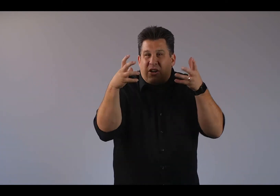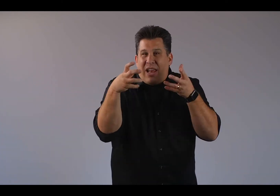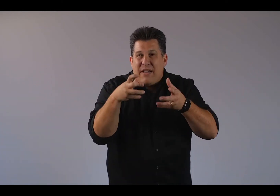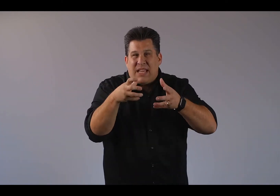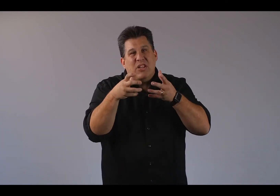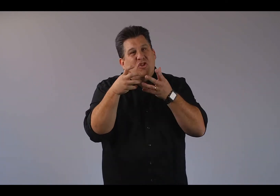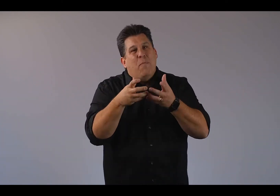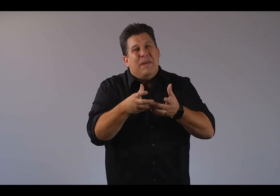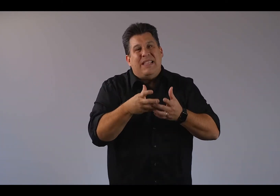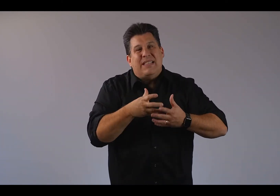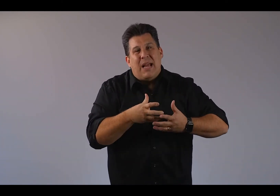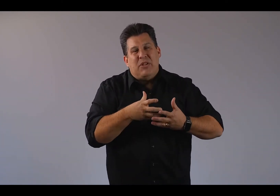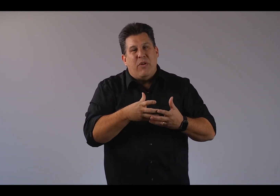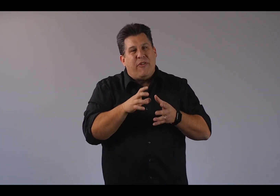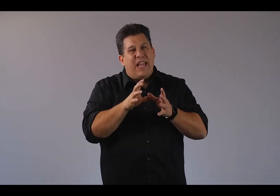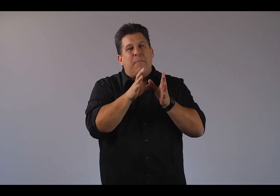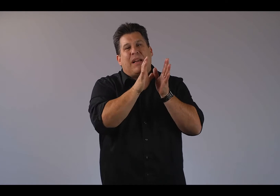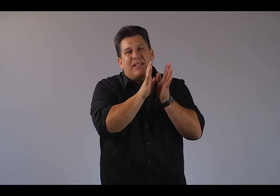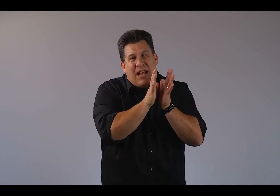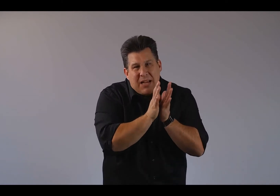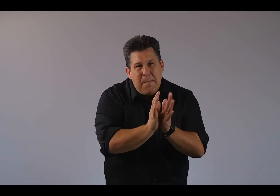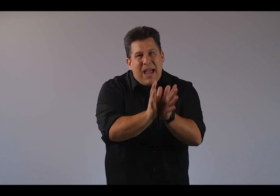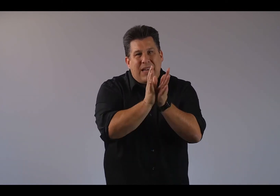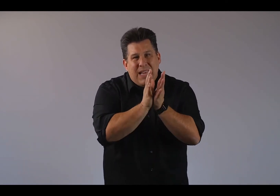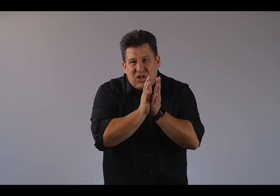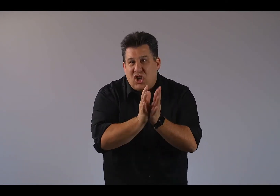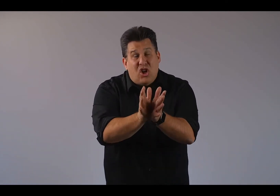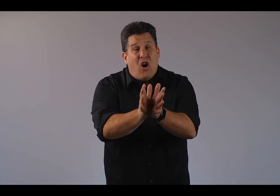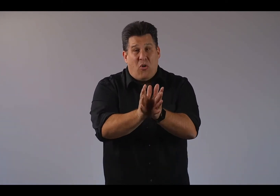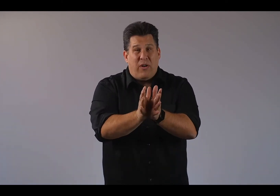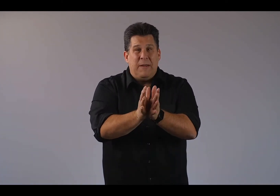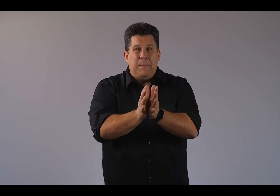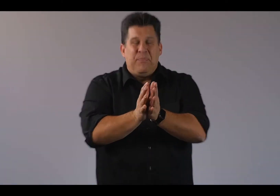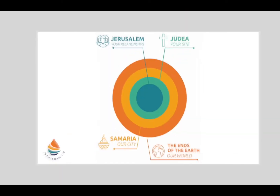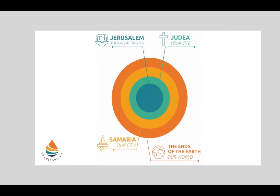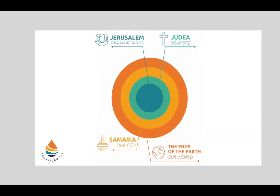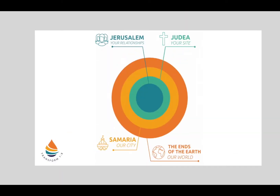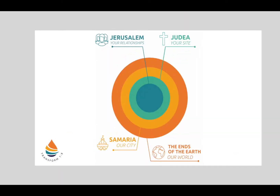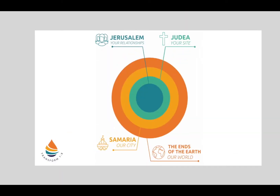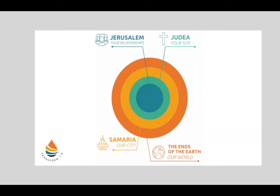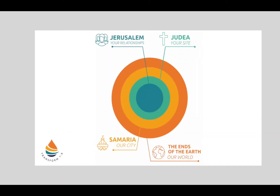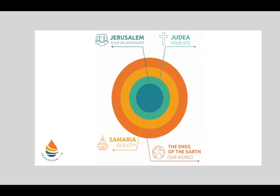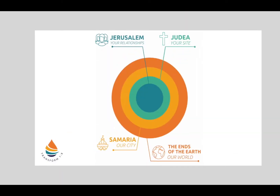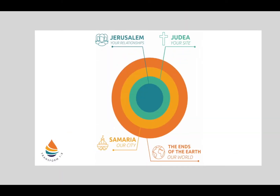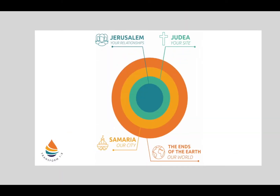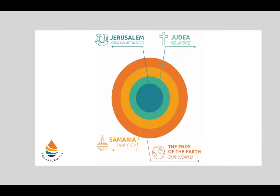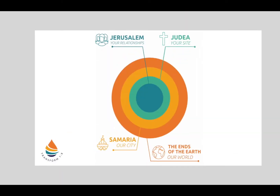our lives can get so busy at times that we forget, but God's command is to go. And in this Transform 1-8 vision that we're in